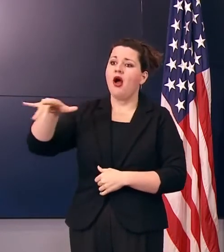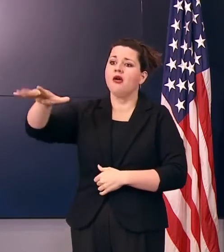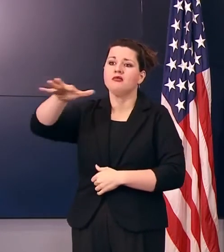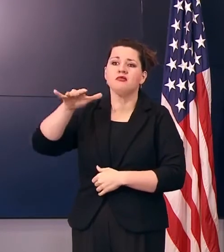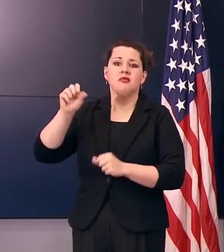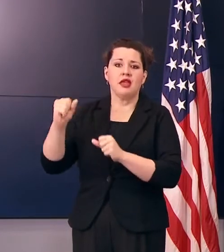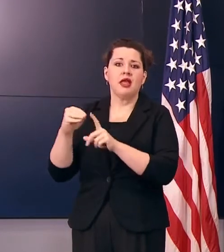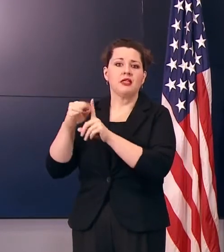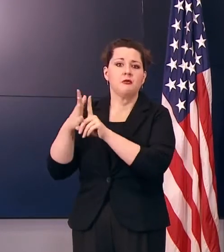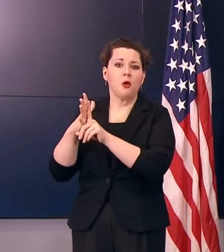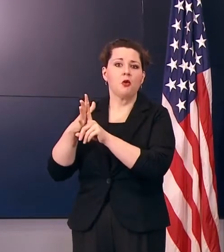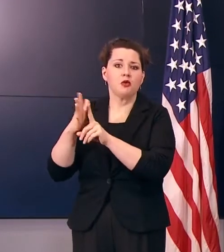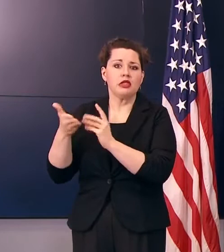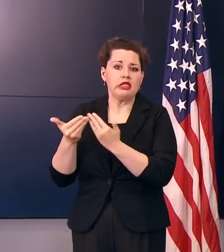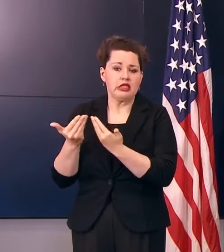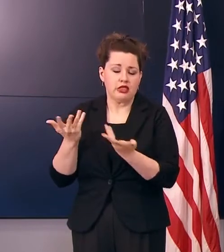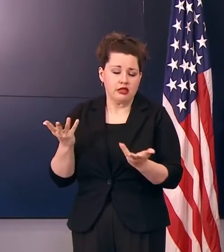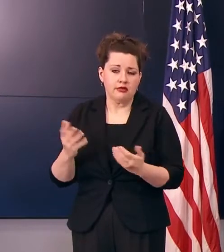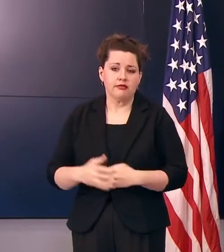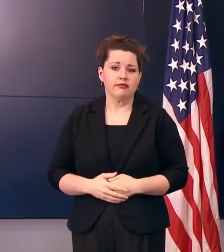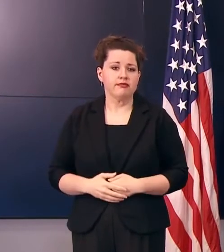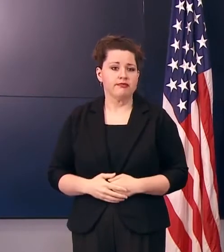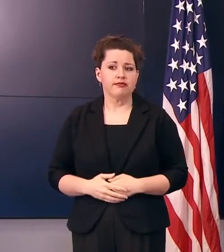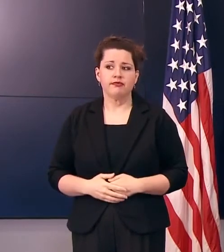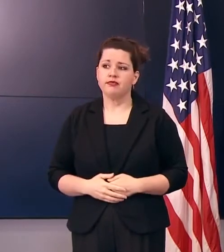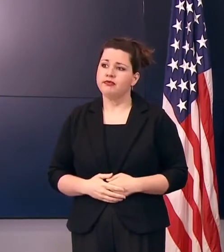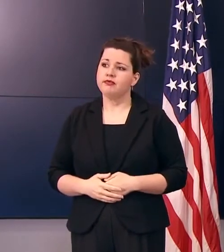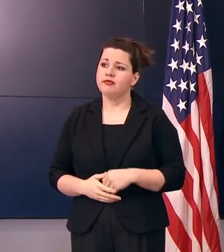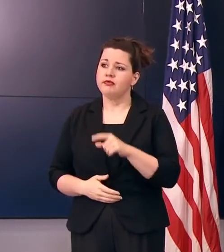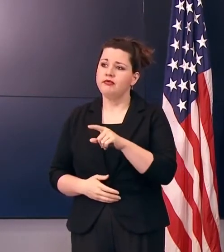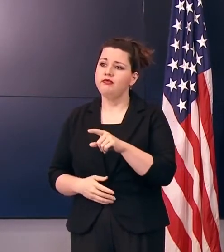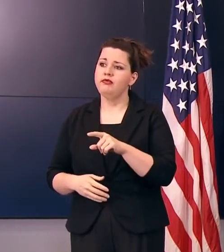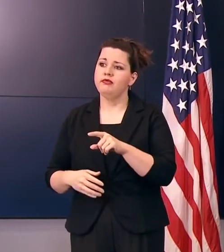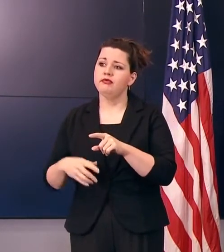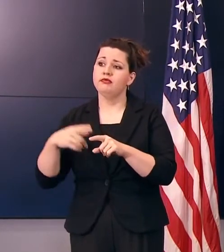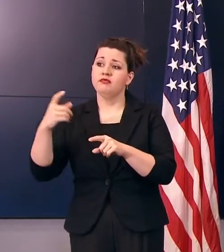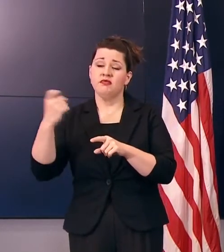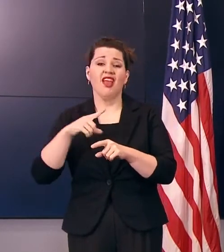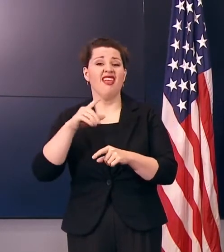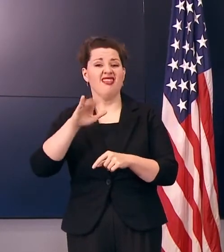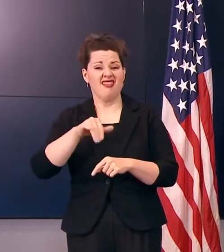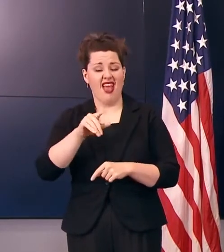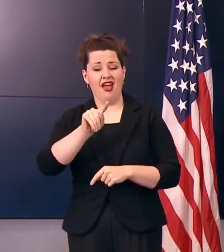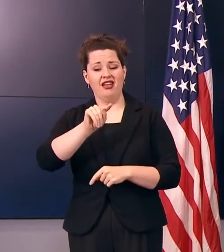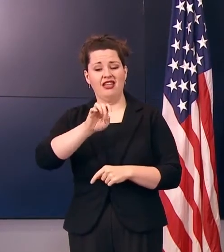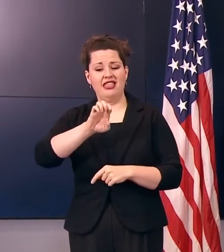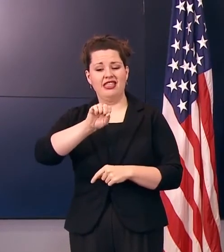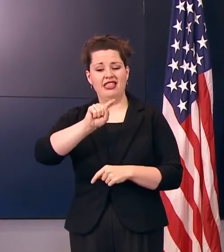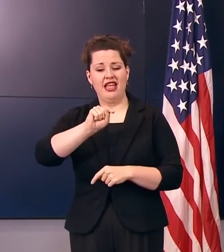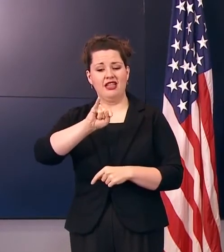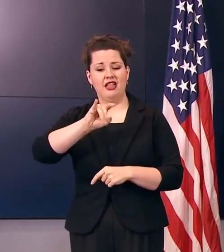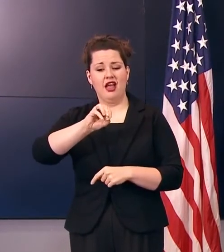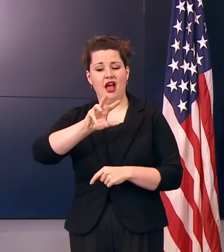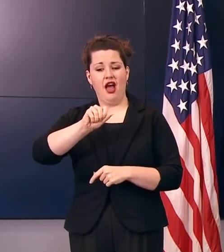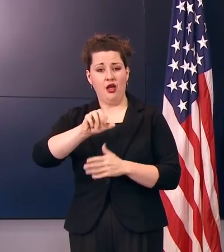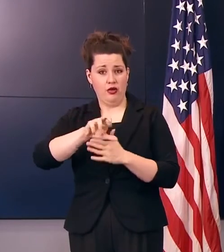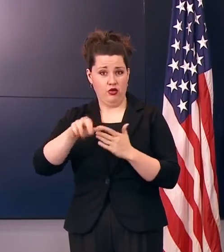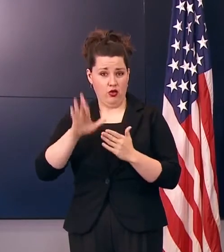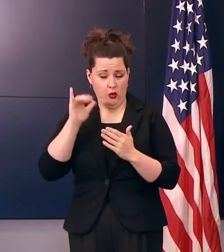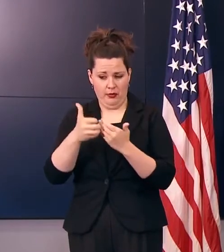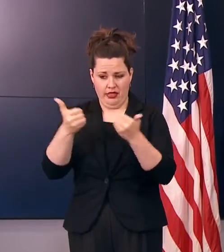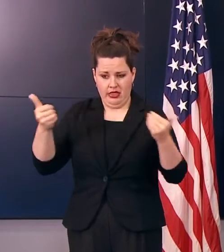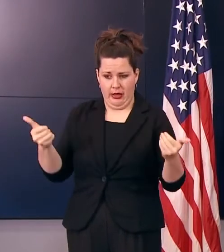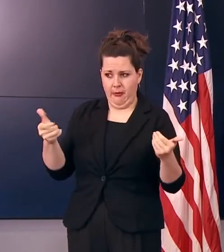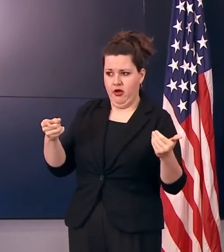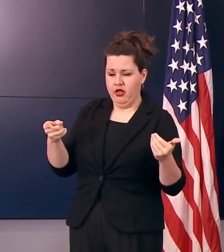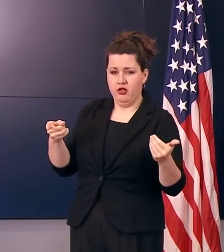be exposed to the virus. Will the test Iowa results be separated so that Iowans can